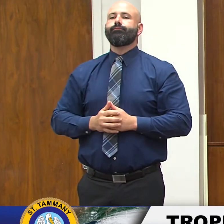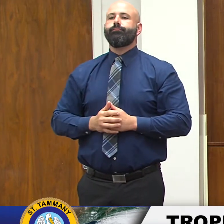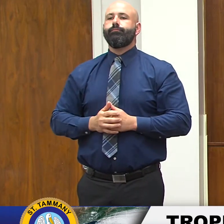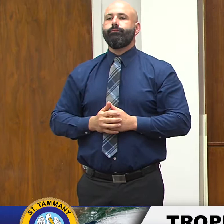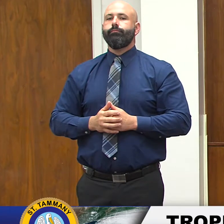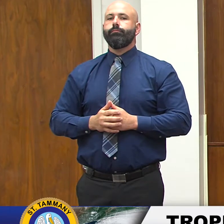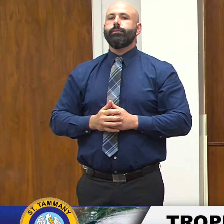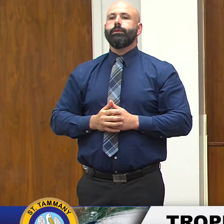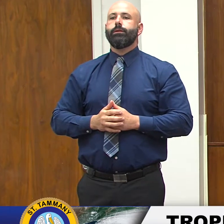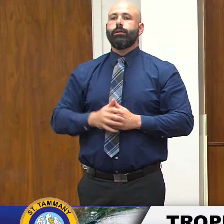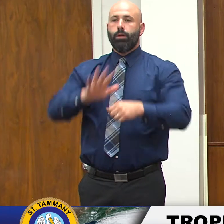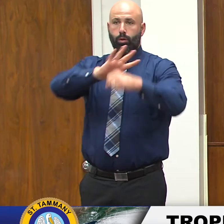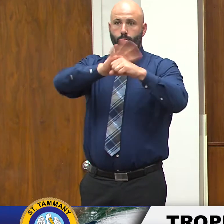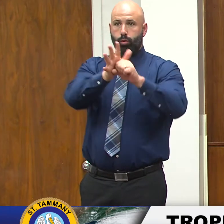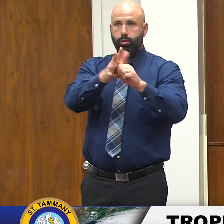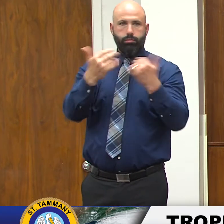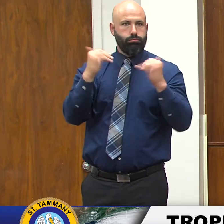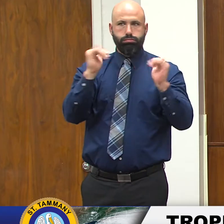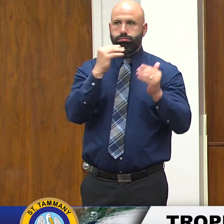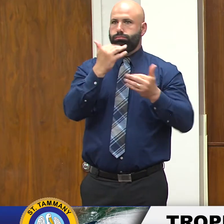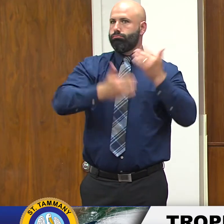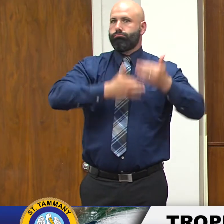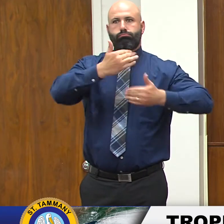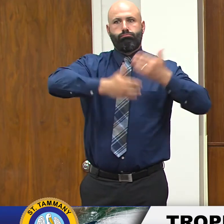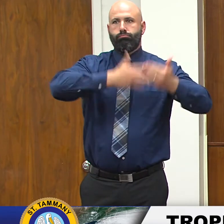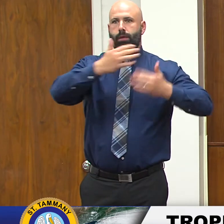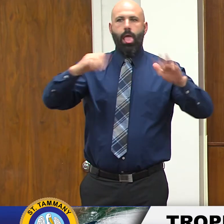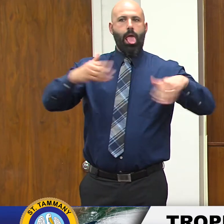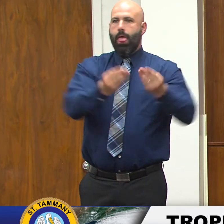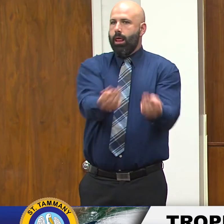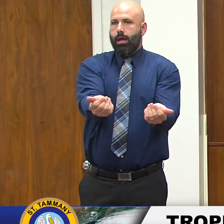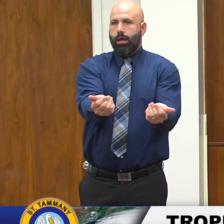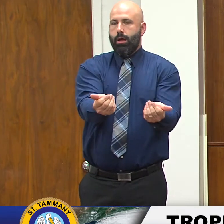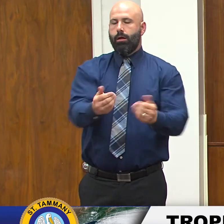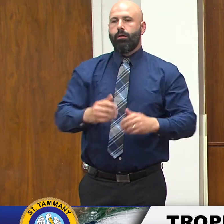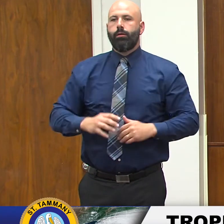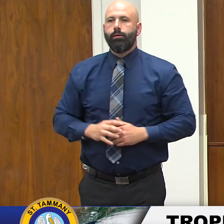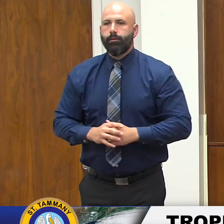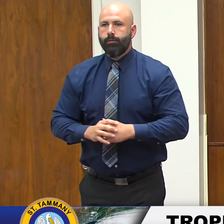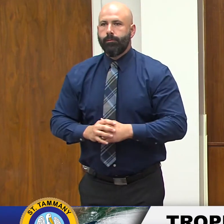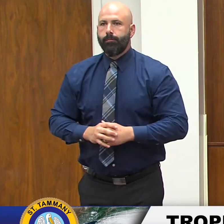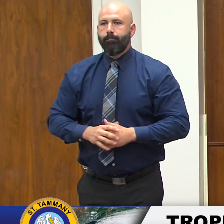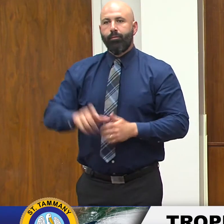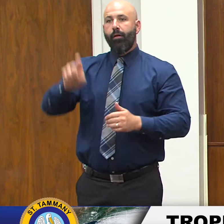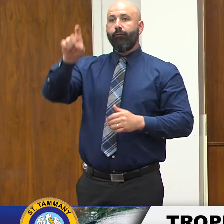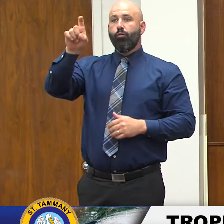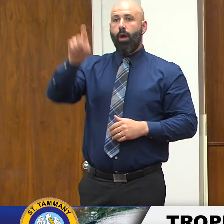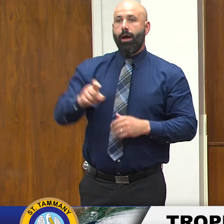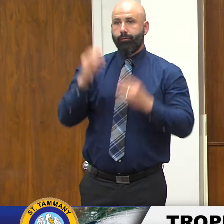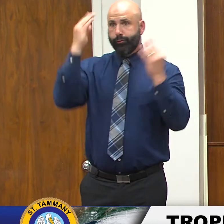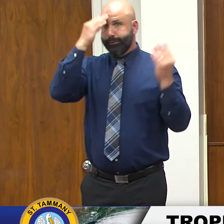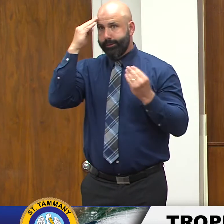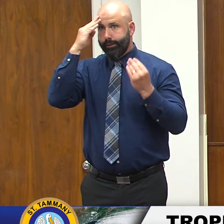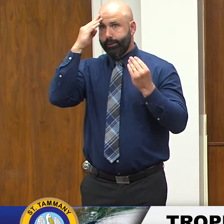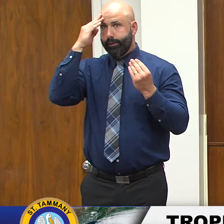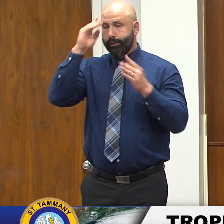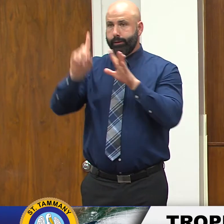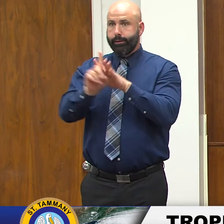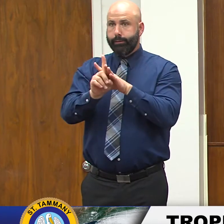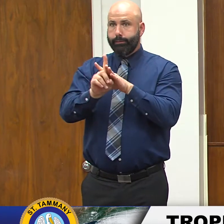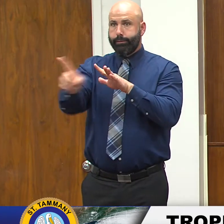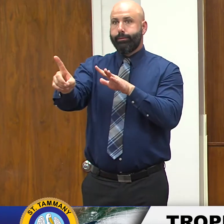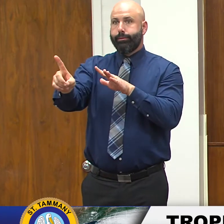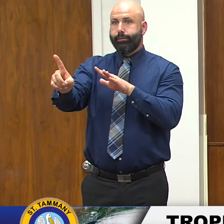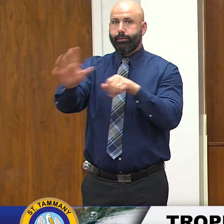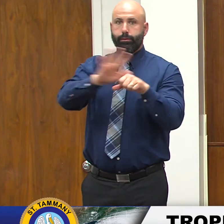still going on it hadn't went anywhere if you have to weigh those options of evacuating COVID the storm